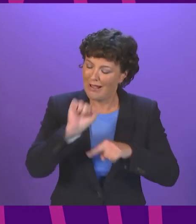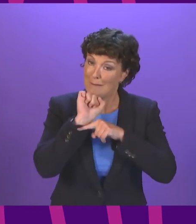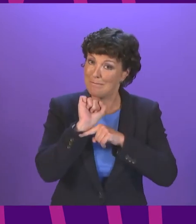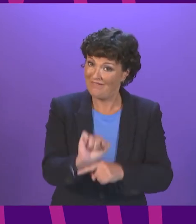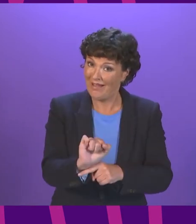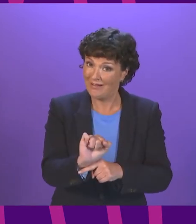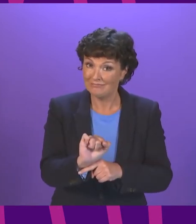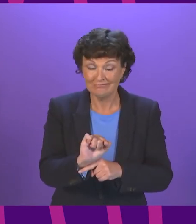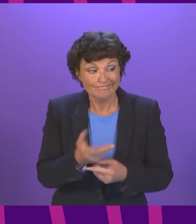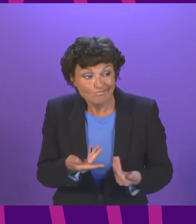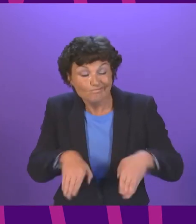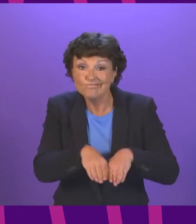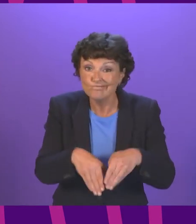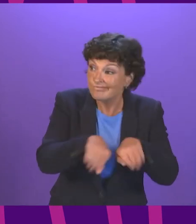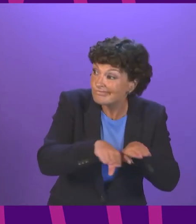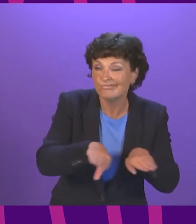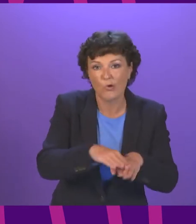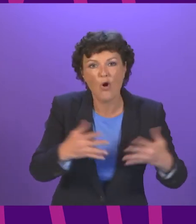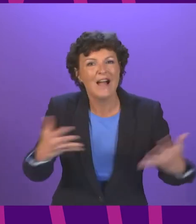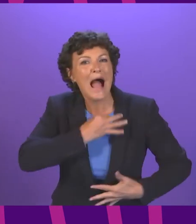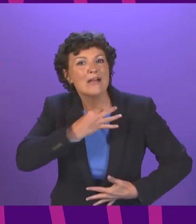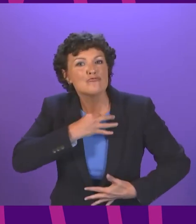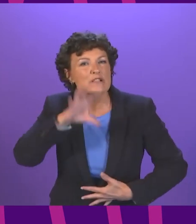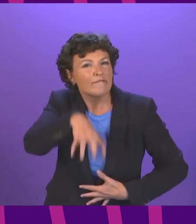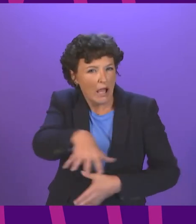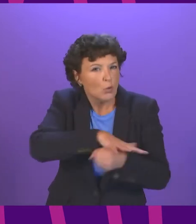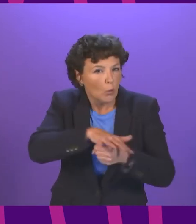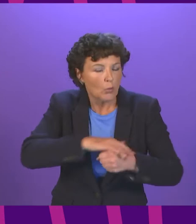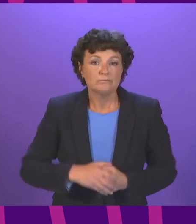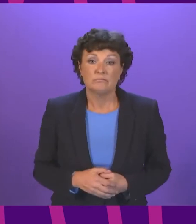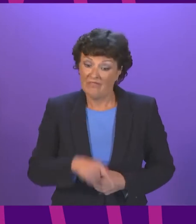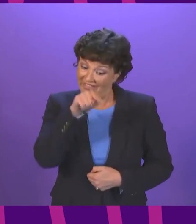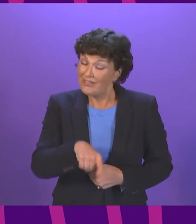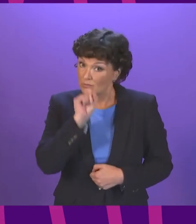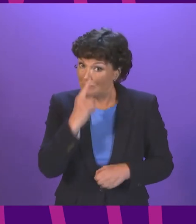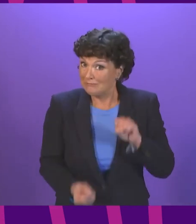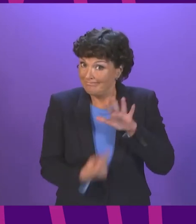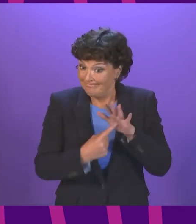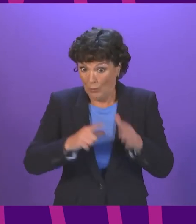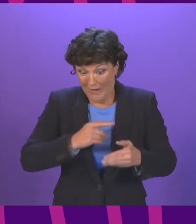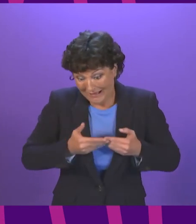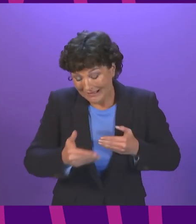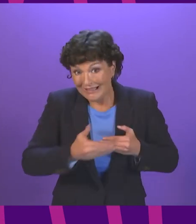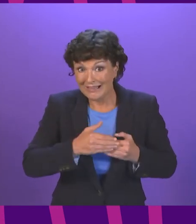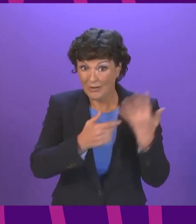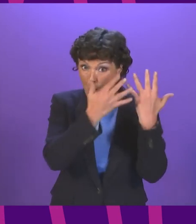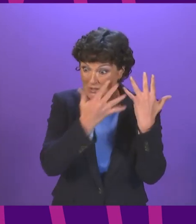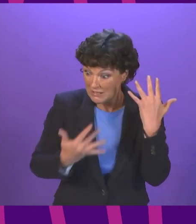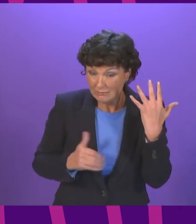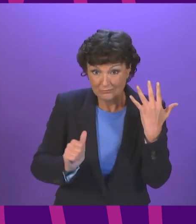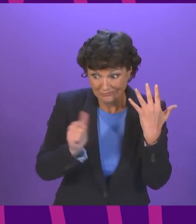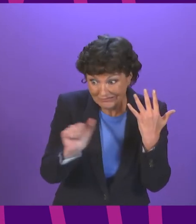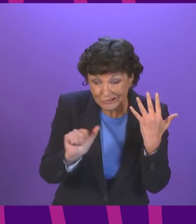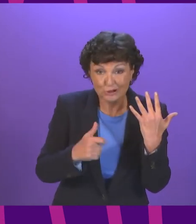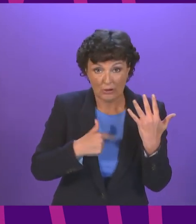-risk settings. All of these measures are likely to be essential as we head into autumn and winter. As we